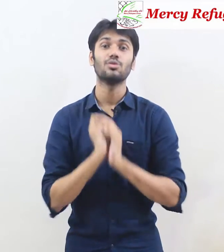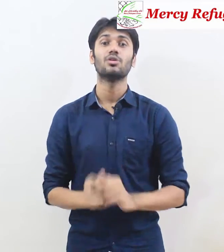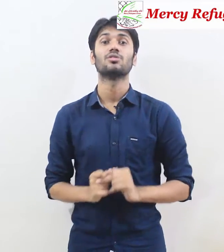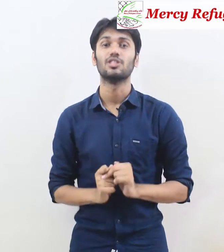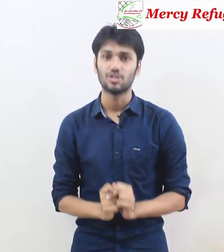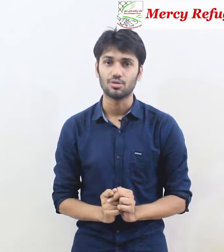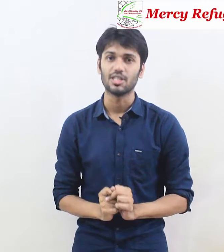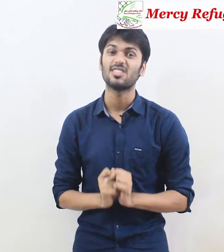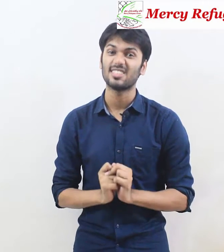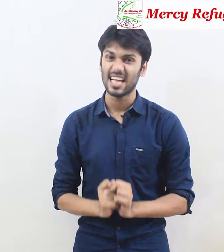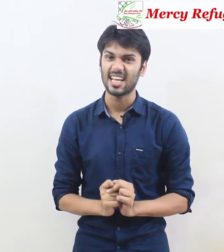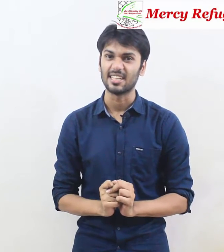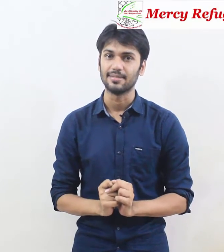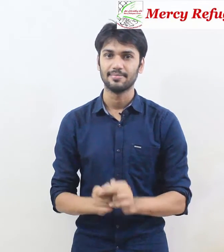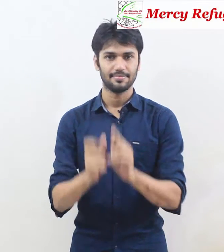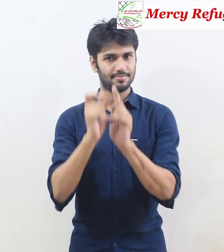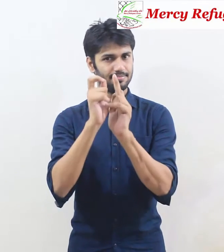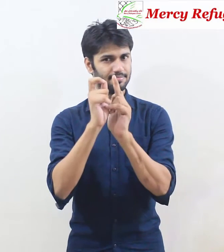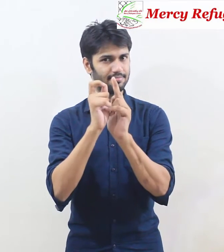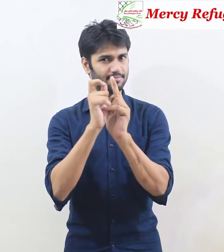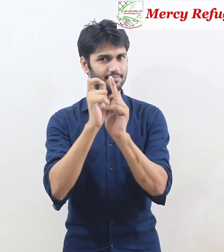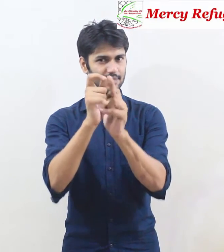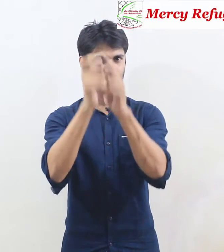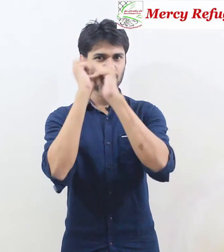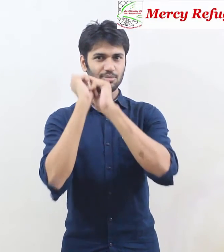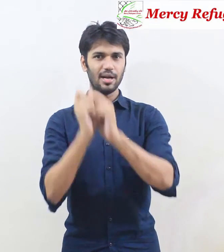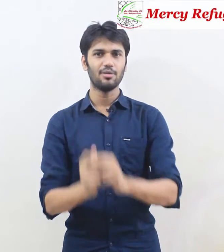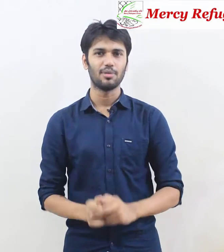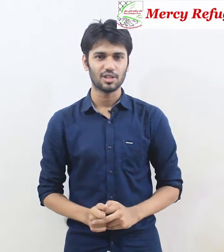the students then thank you very much